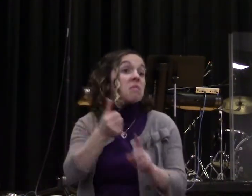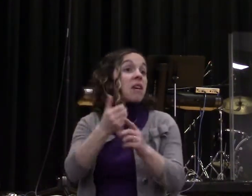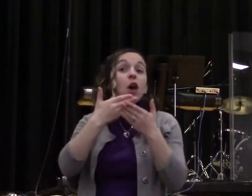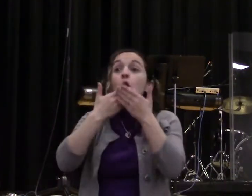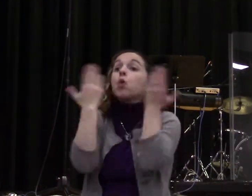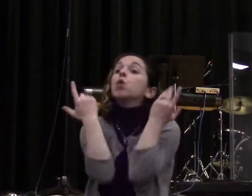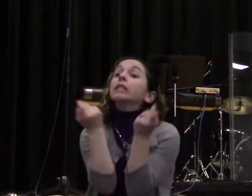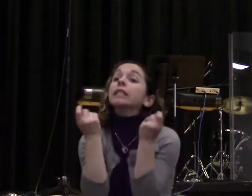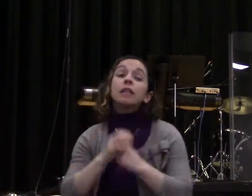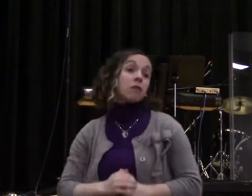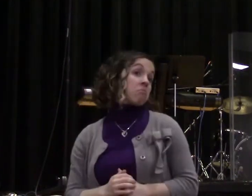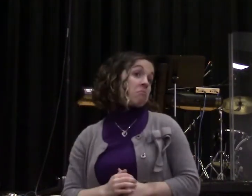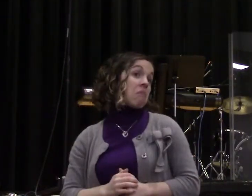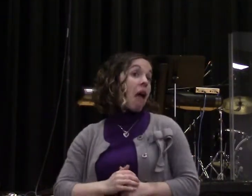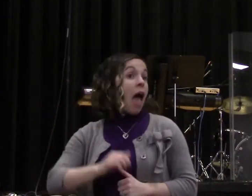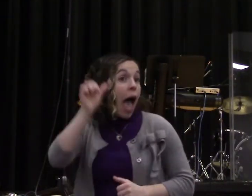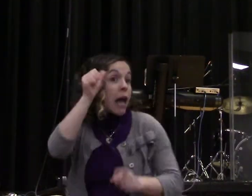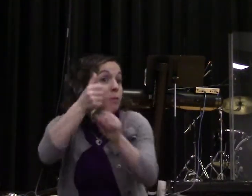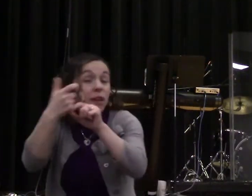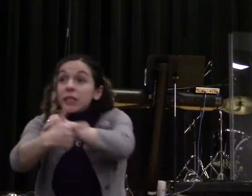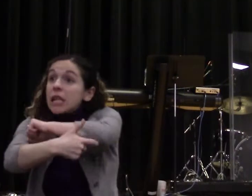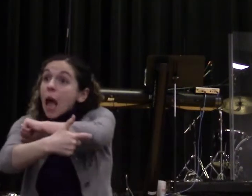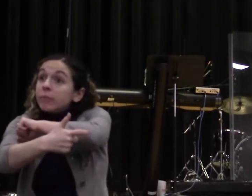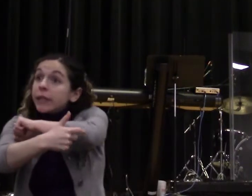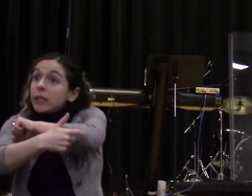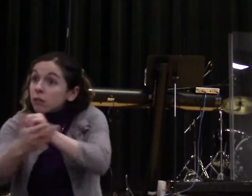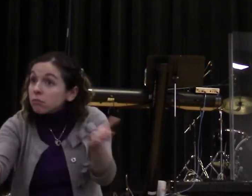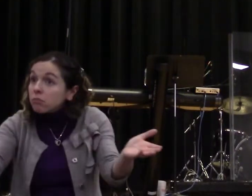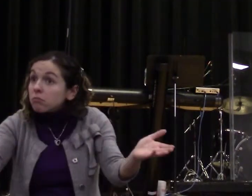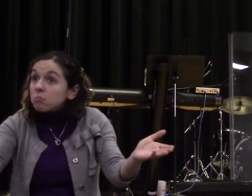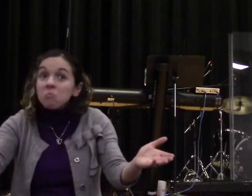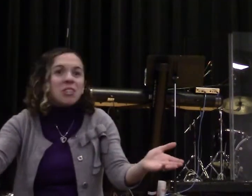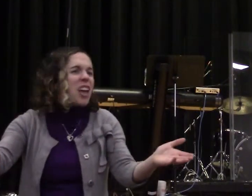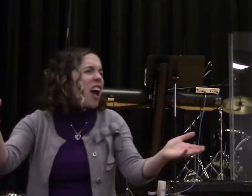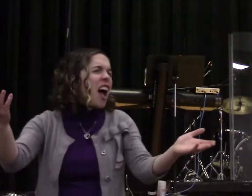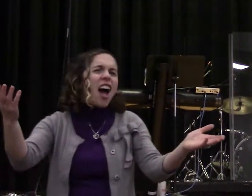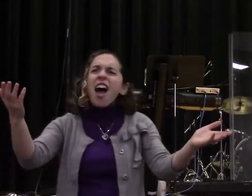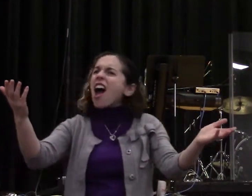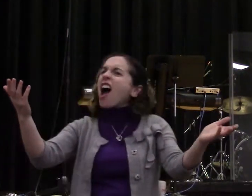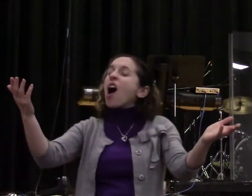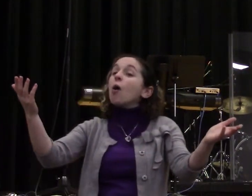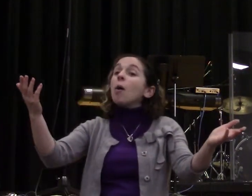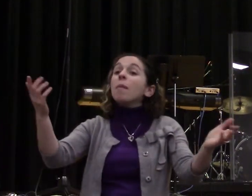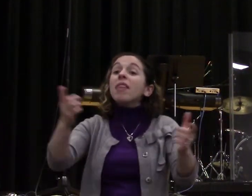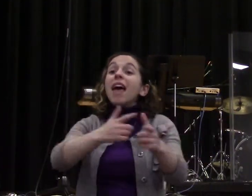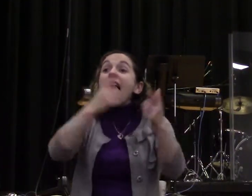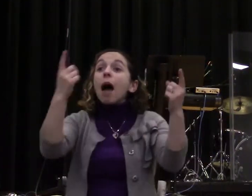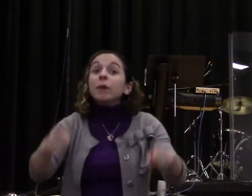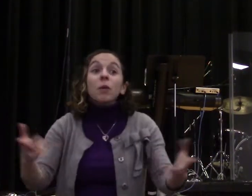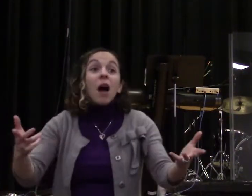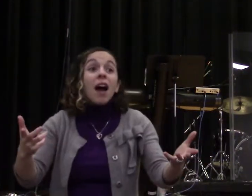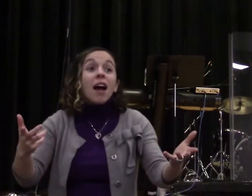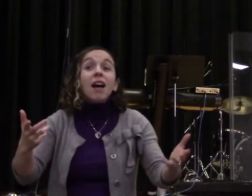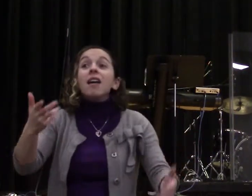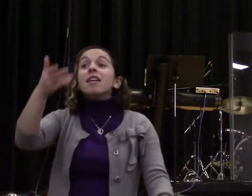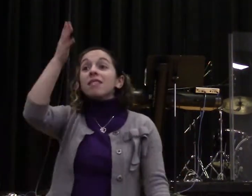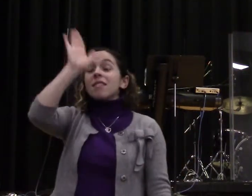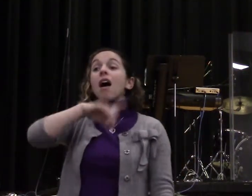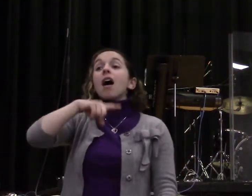wasn't being tempted and having all these major problems. And then God spoke into his life. And do you know what God said? It